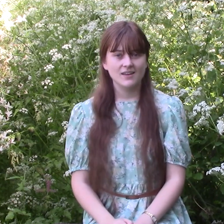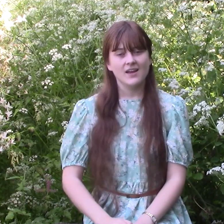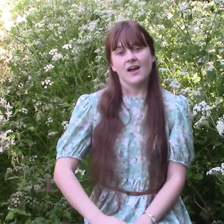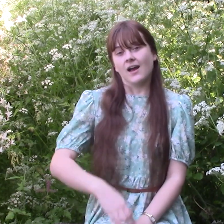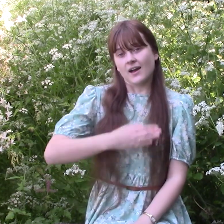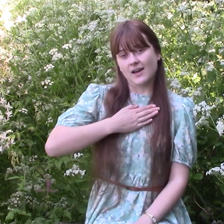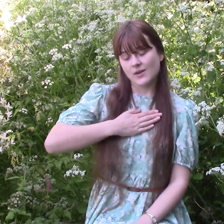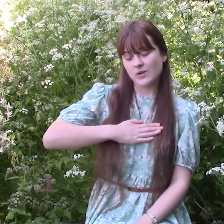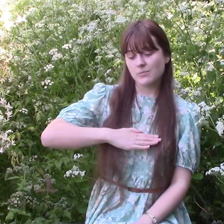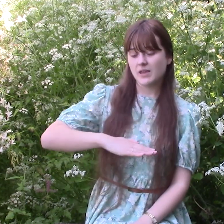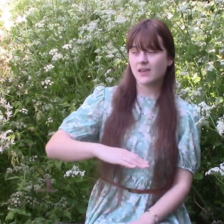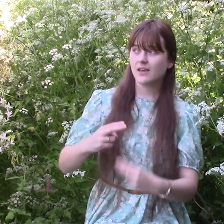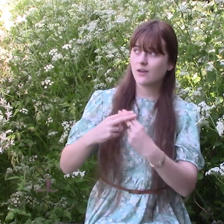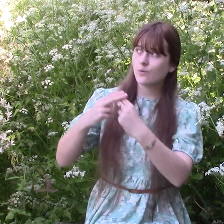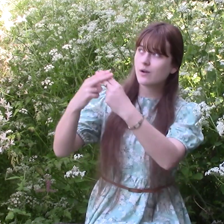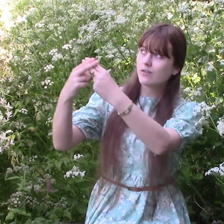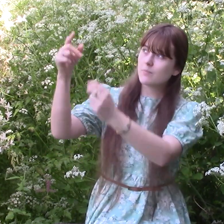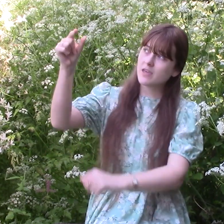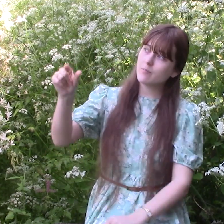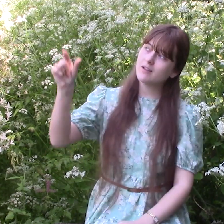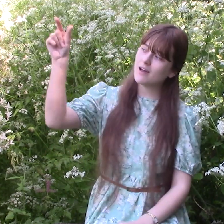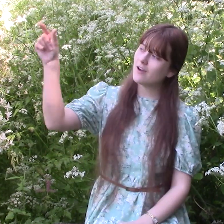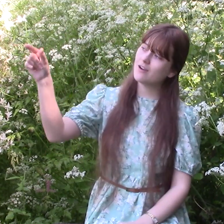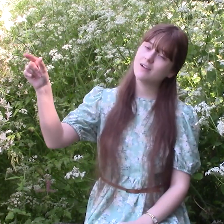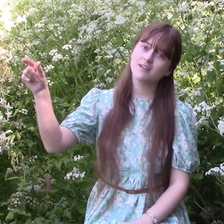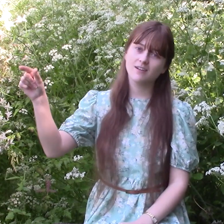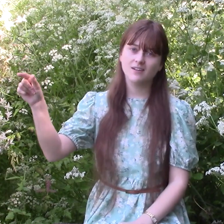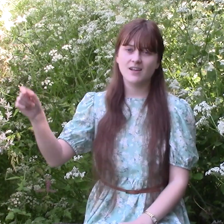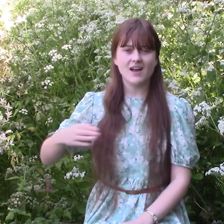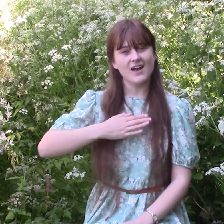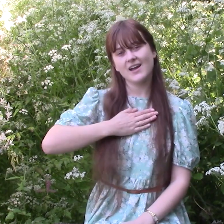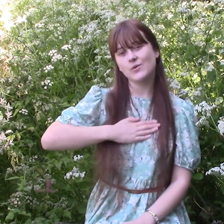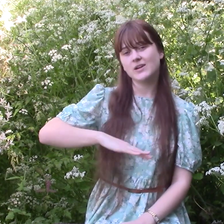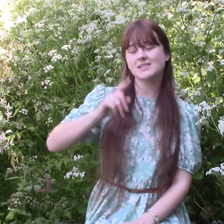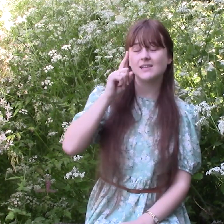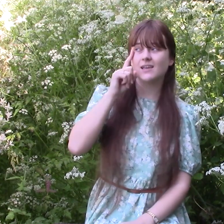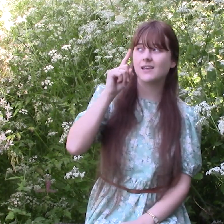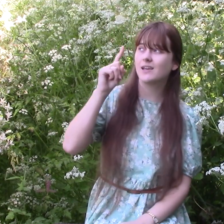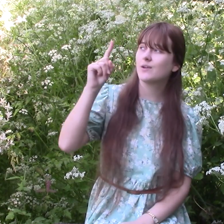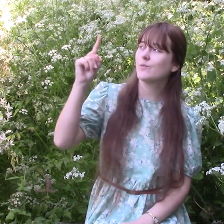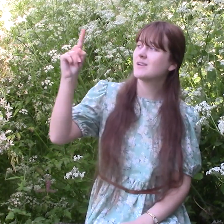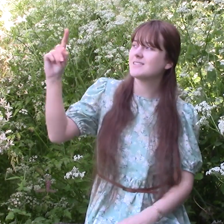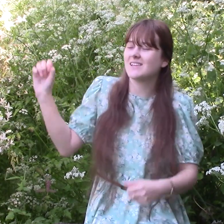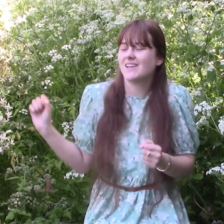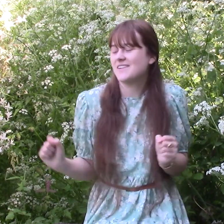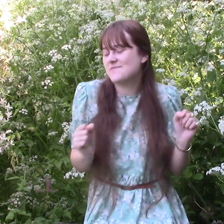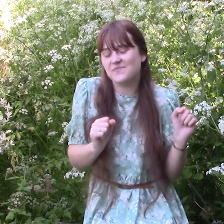I wanna be where the people are I wanna see, wanna see them